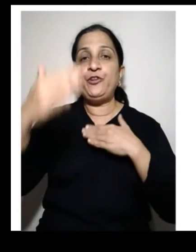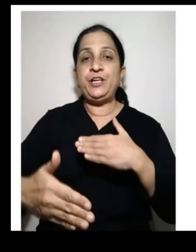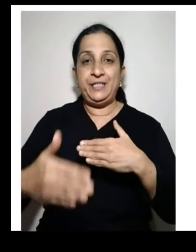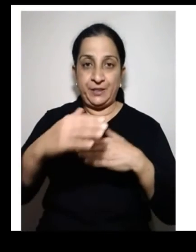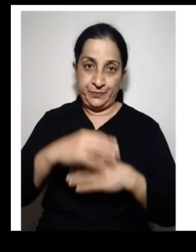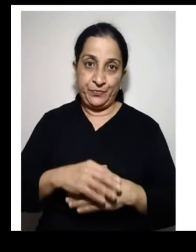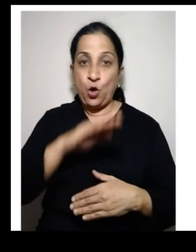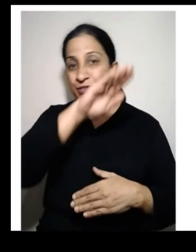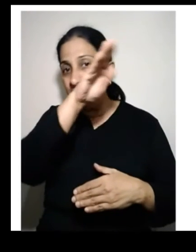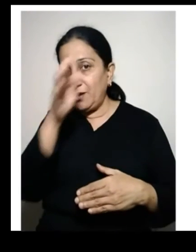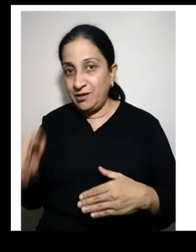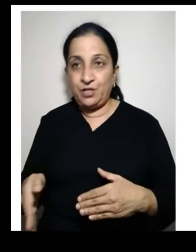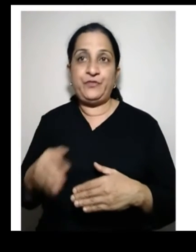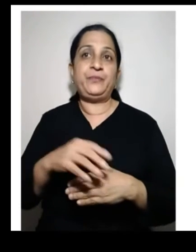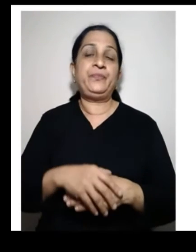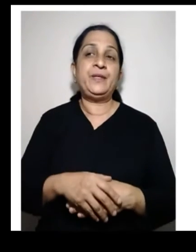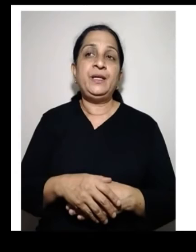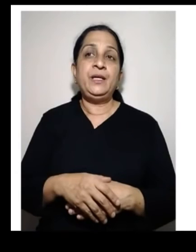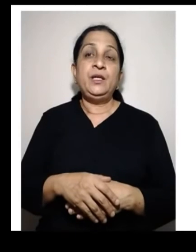Possibility Frontier.